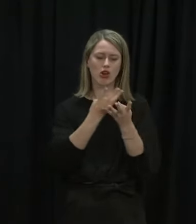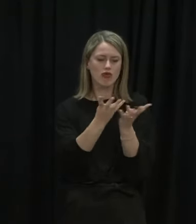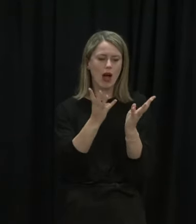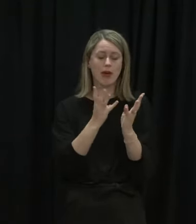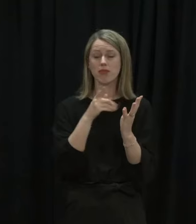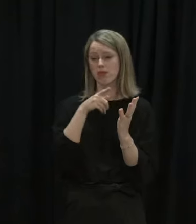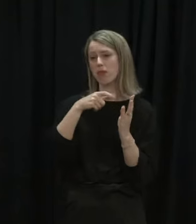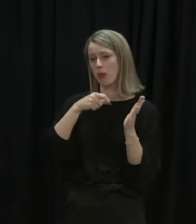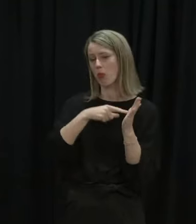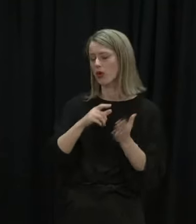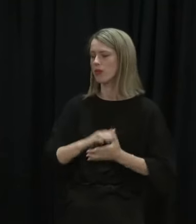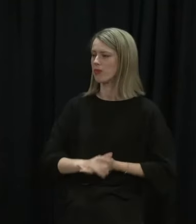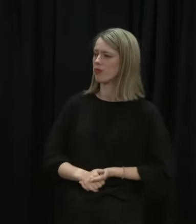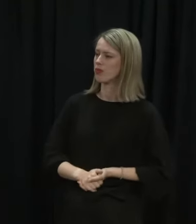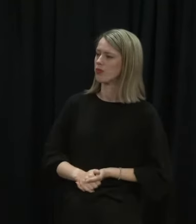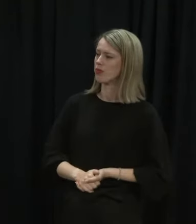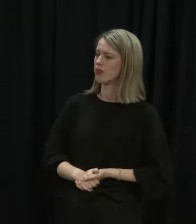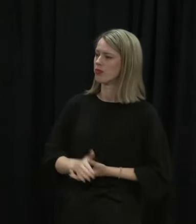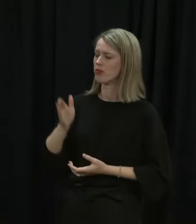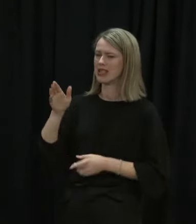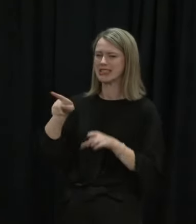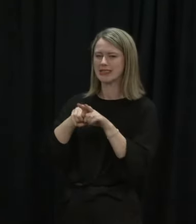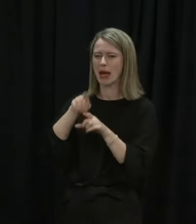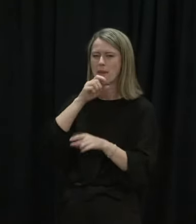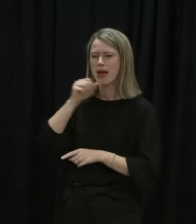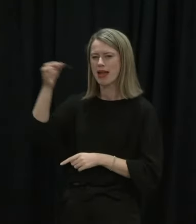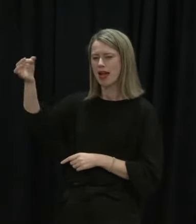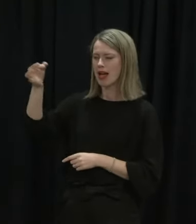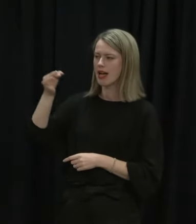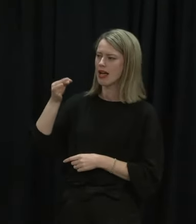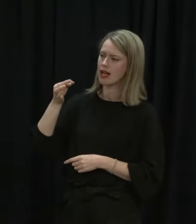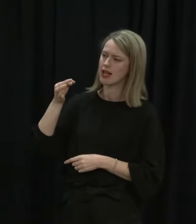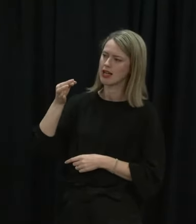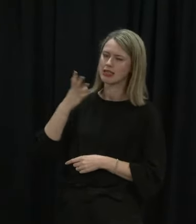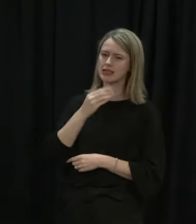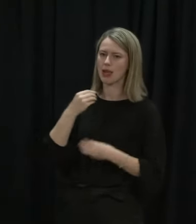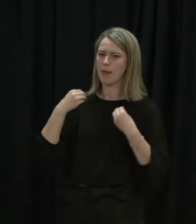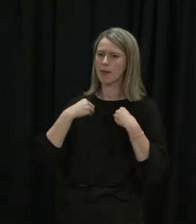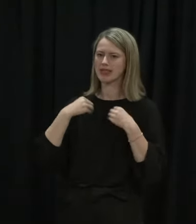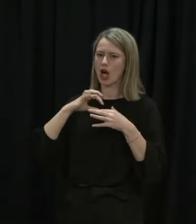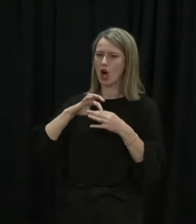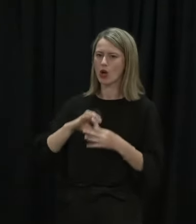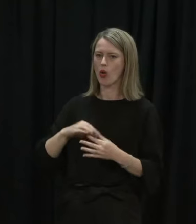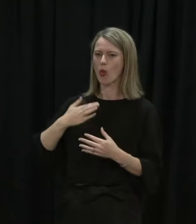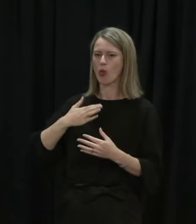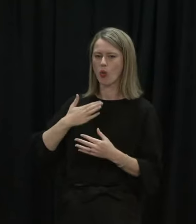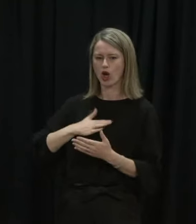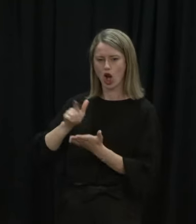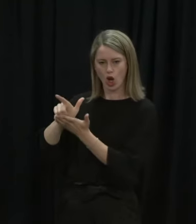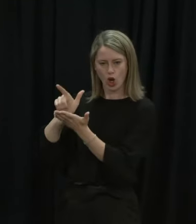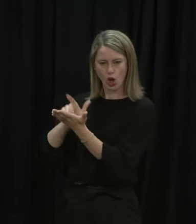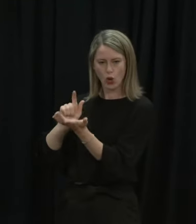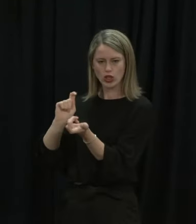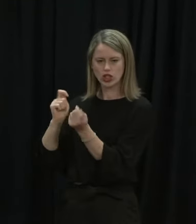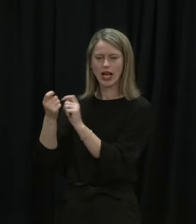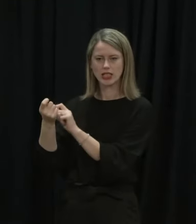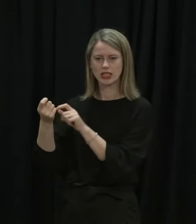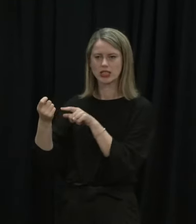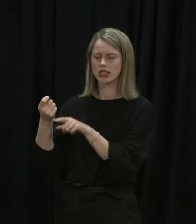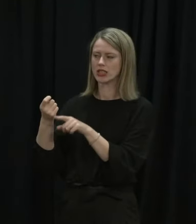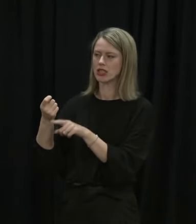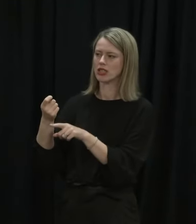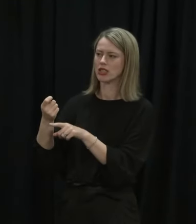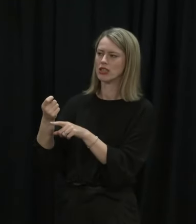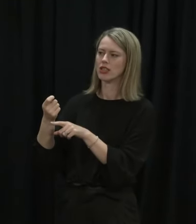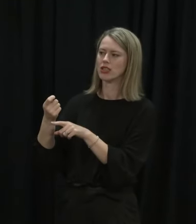is a good thing. Do you simply have a business owner who are asking for a lawyer? They don't want to be in court and